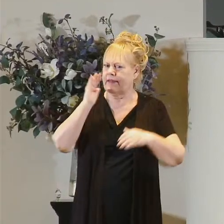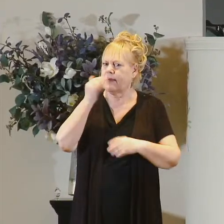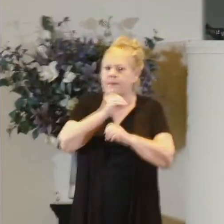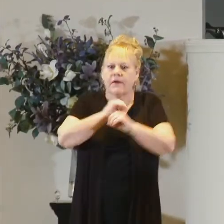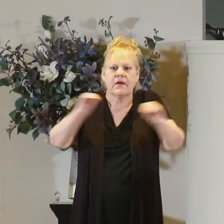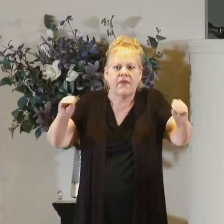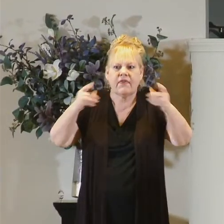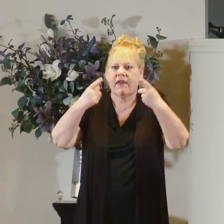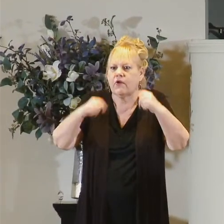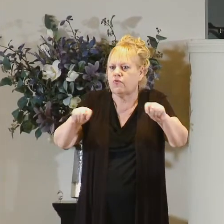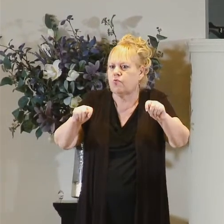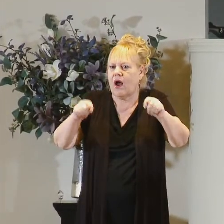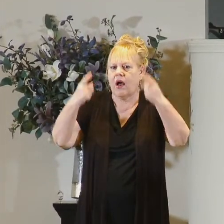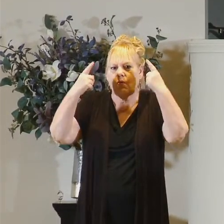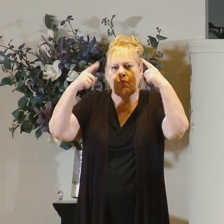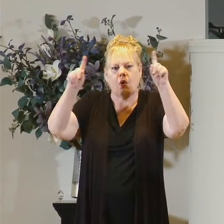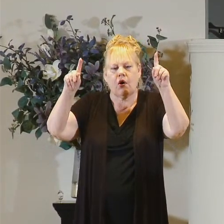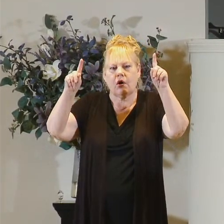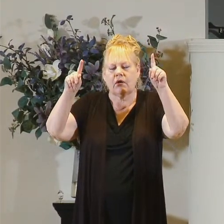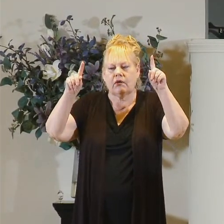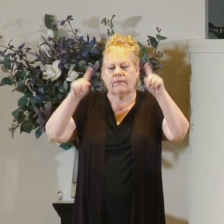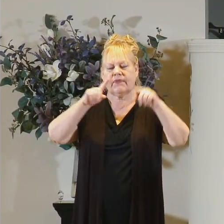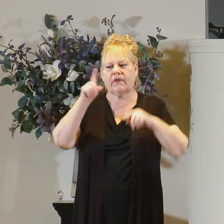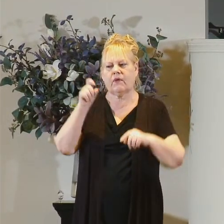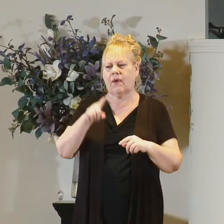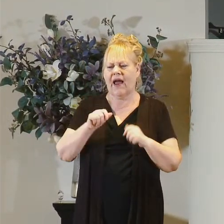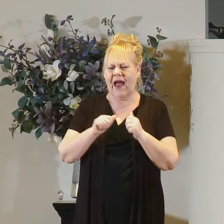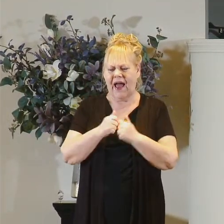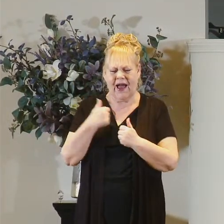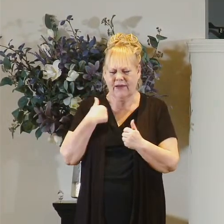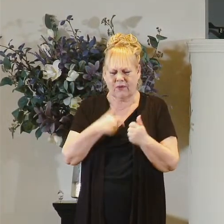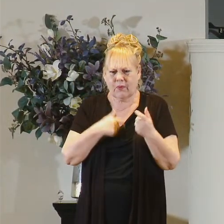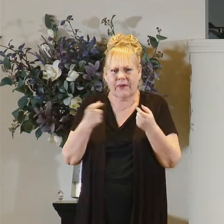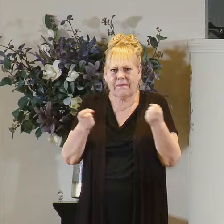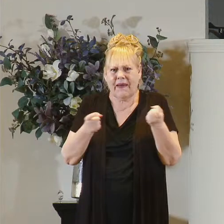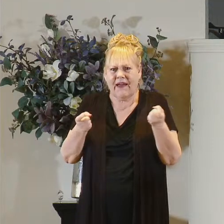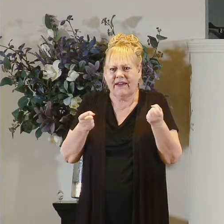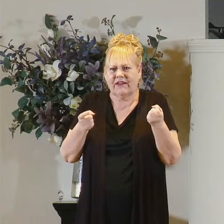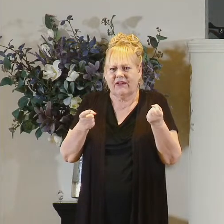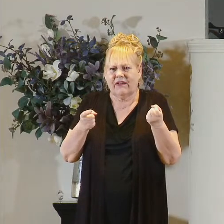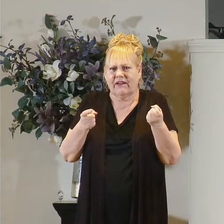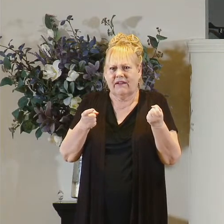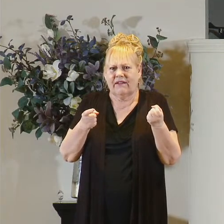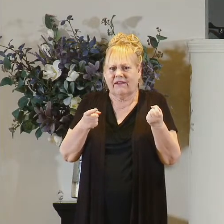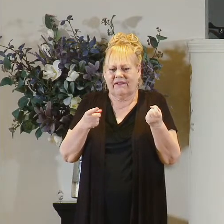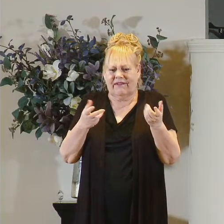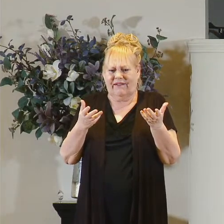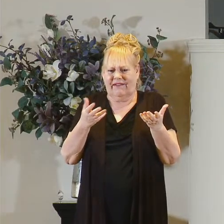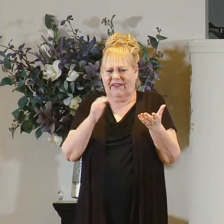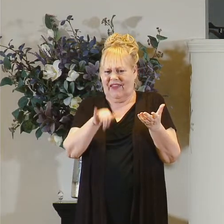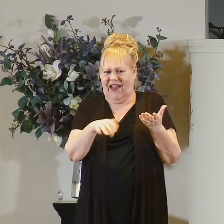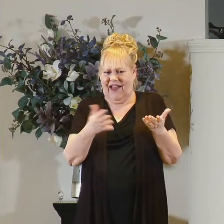try works and the question becomes how do we manage the unmanageable